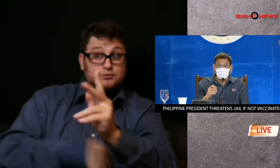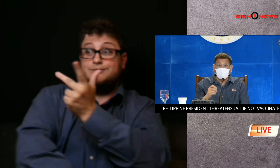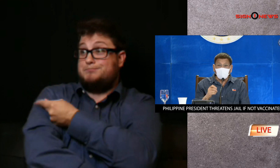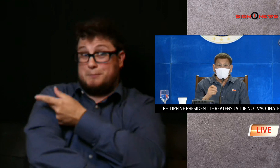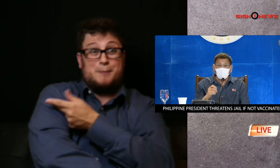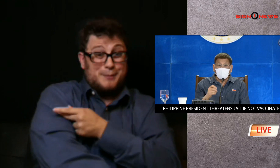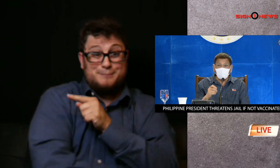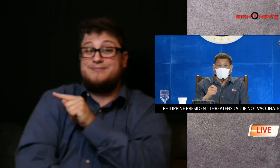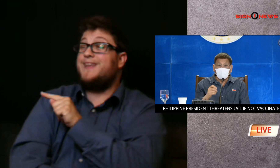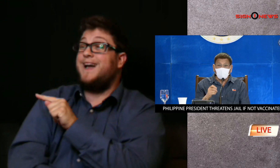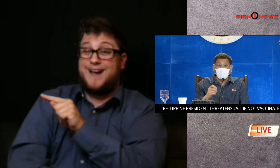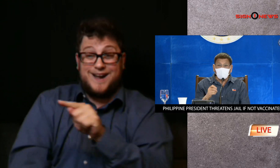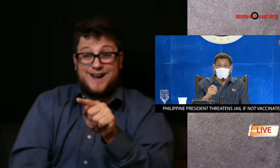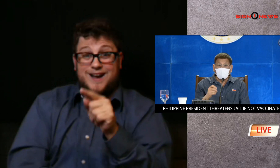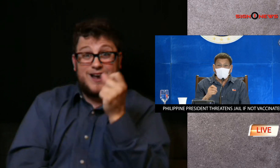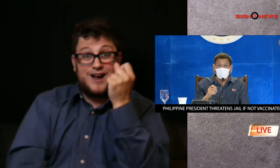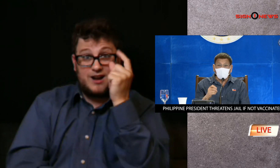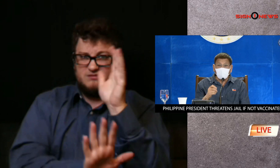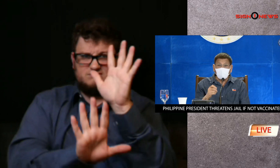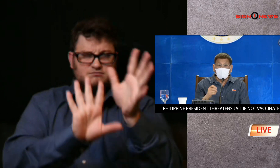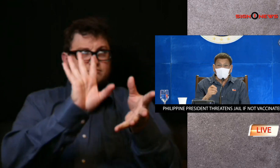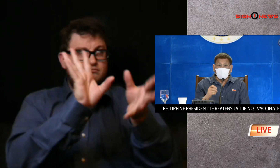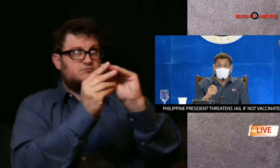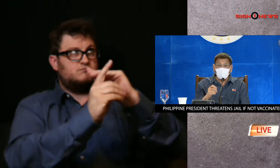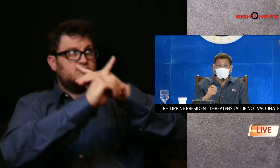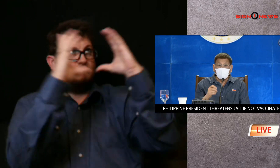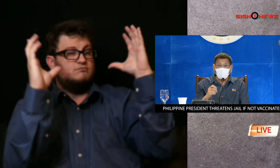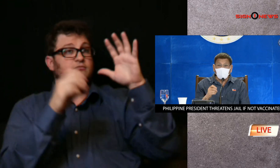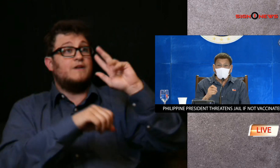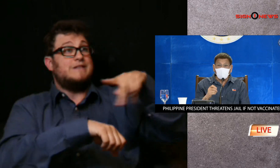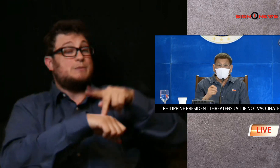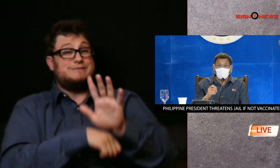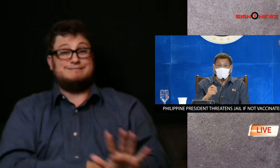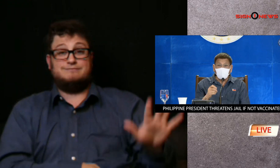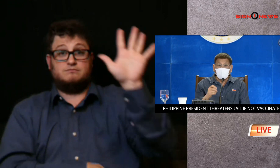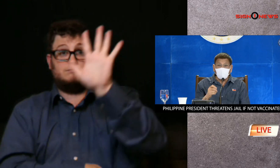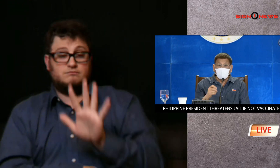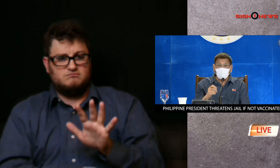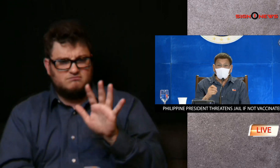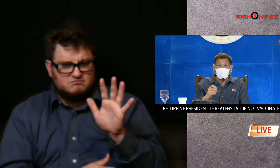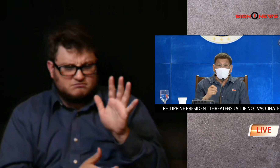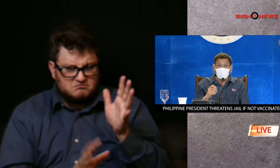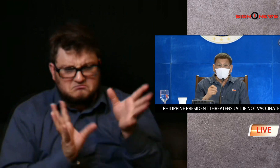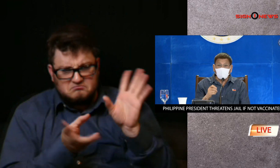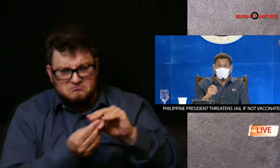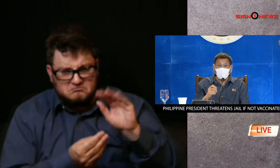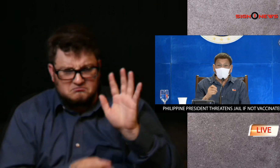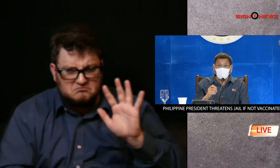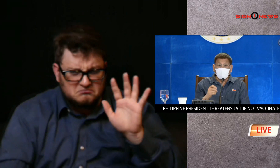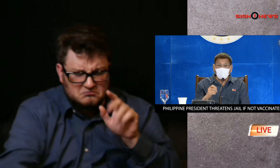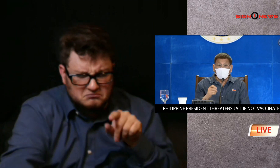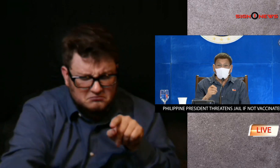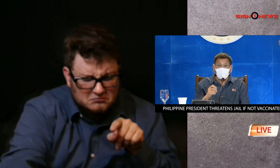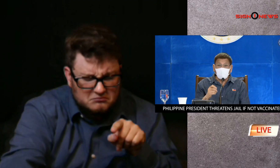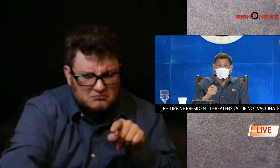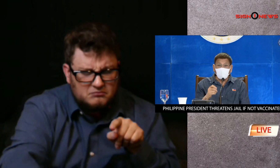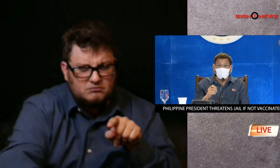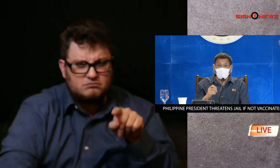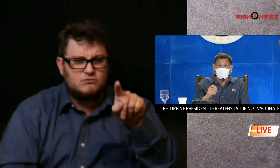duterte laid down the ultimatum after learning there were low turnouts at vaccination sites